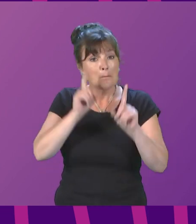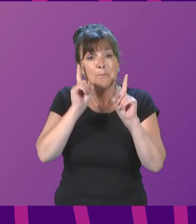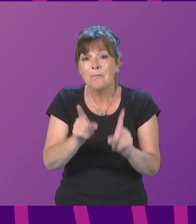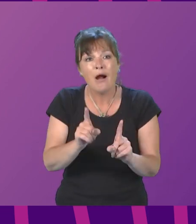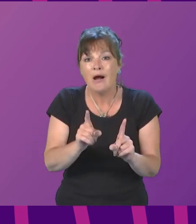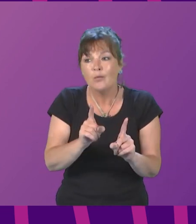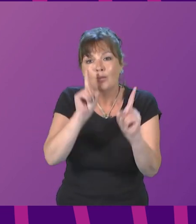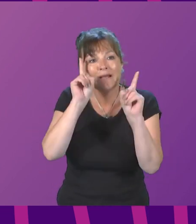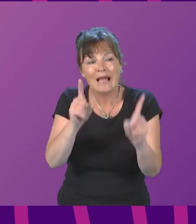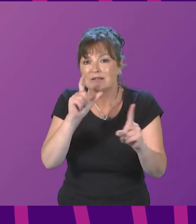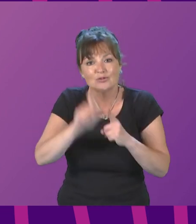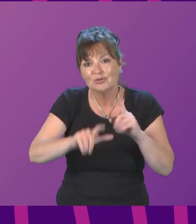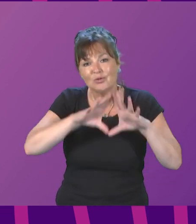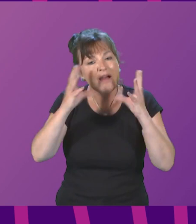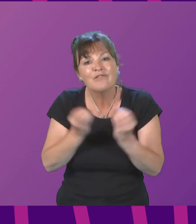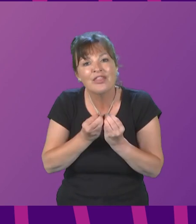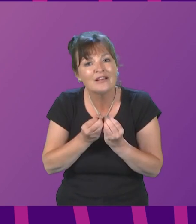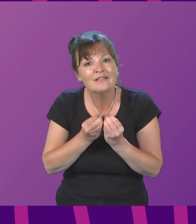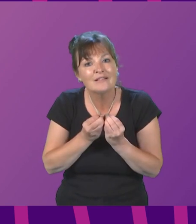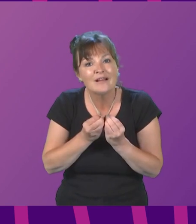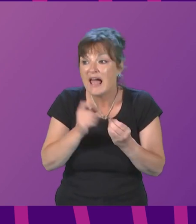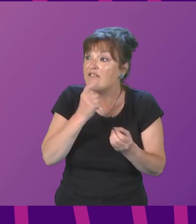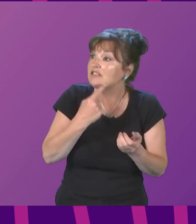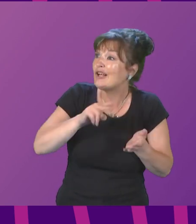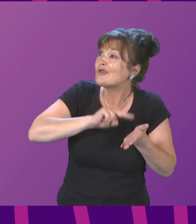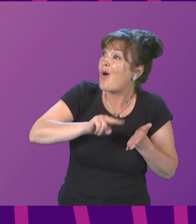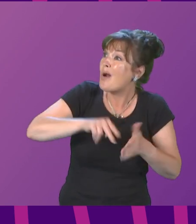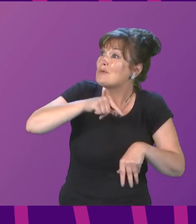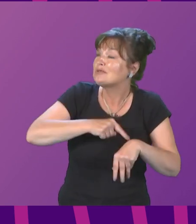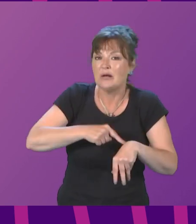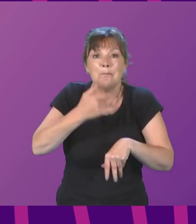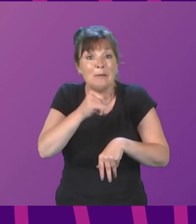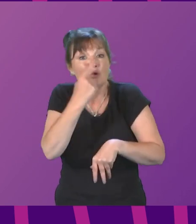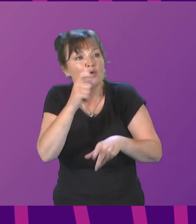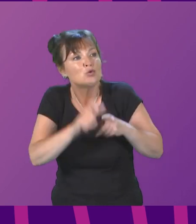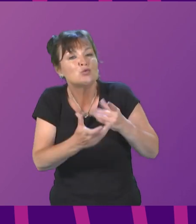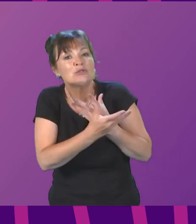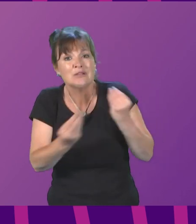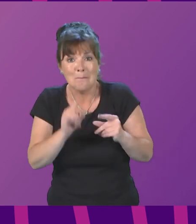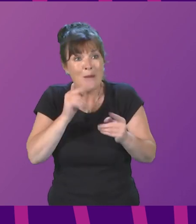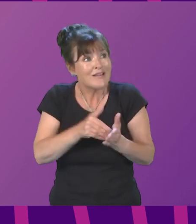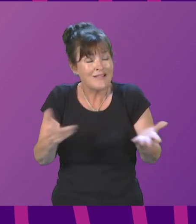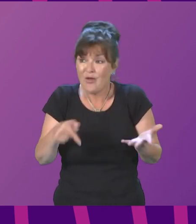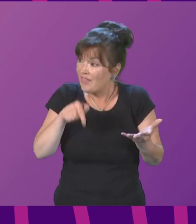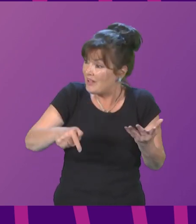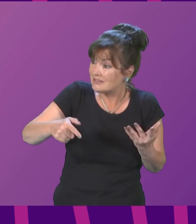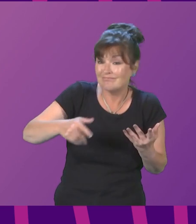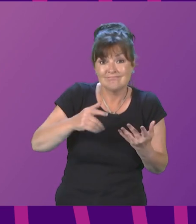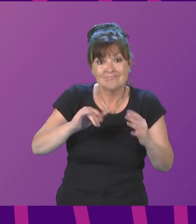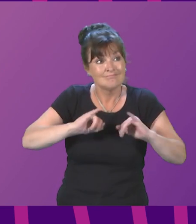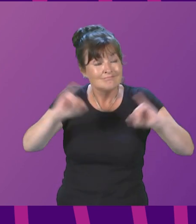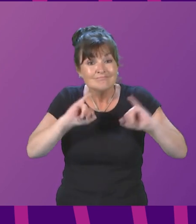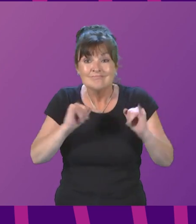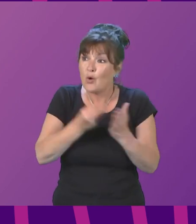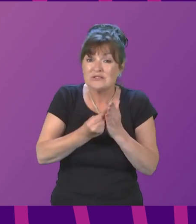normal times we would want to do. I know that's not a message anyone wants to hear, but that, unfortunately,